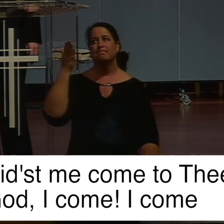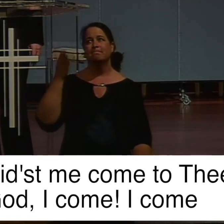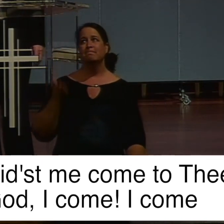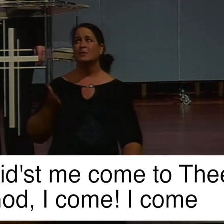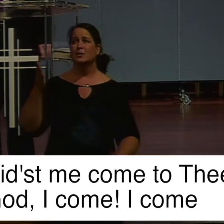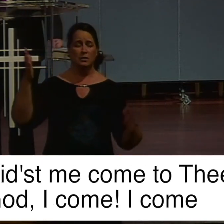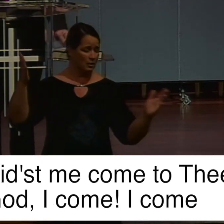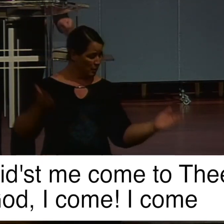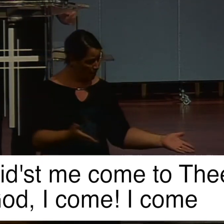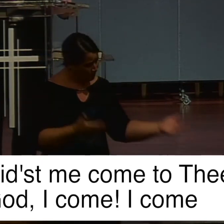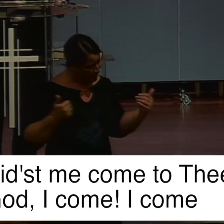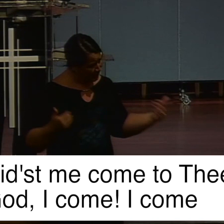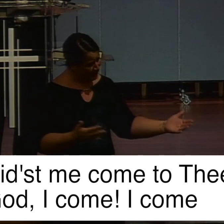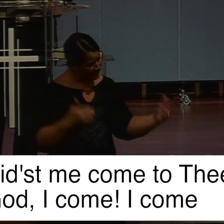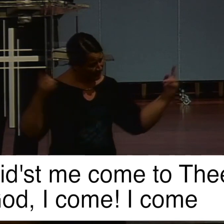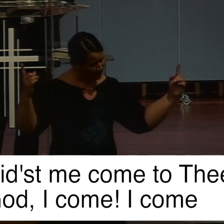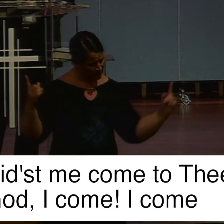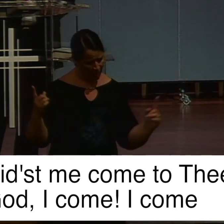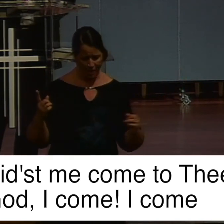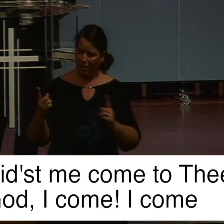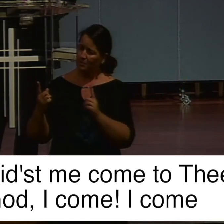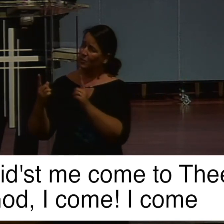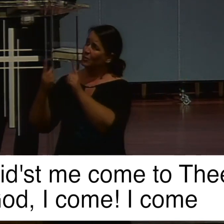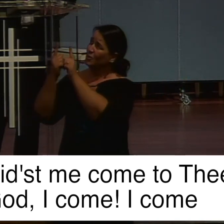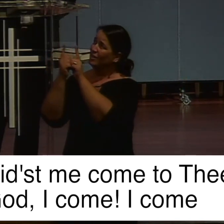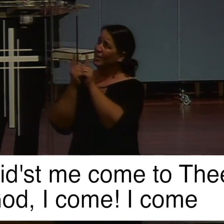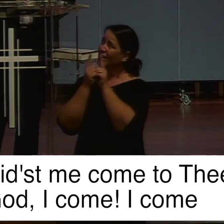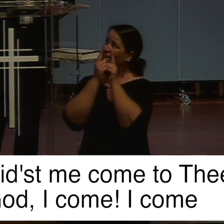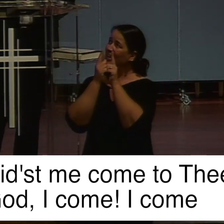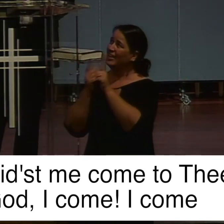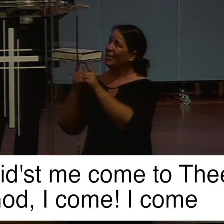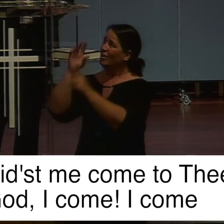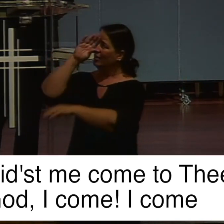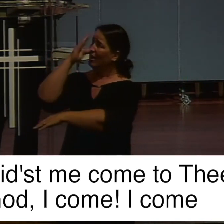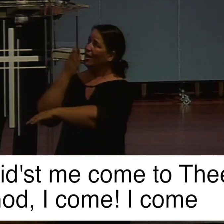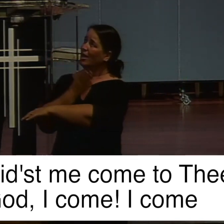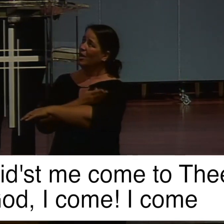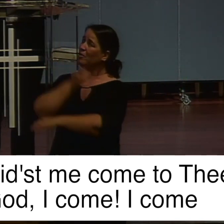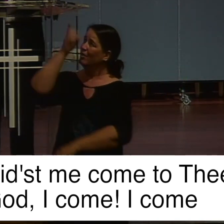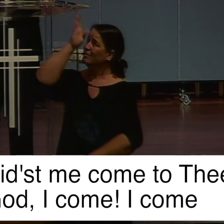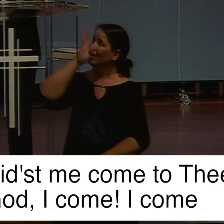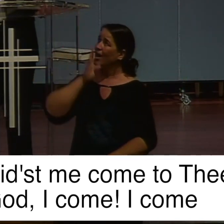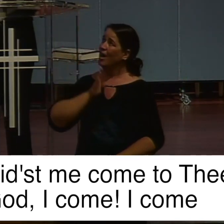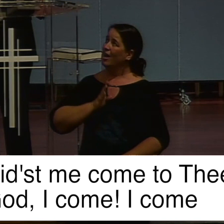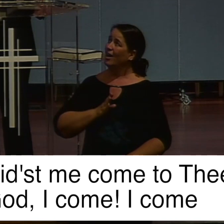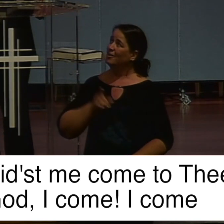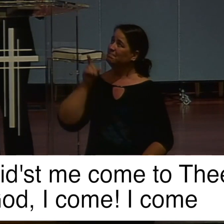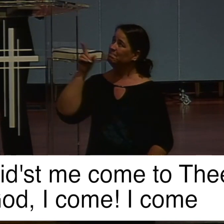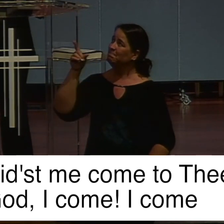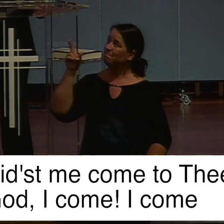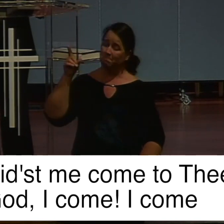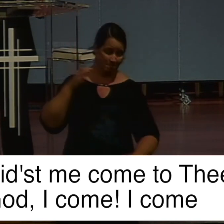And that thou biddest me come. To thee, O Lamb of God,